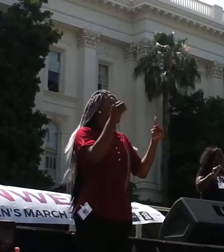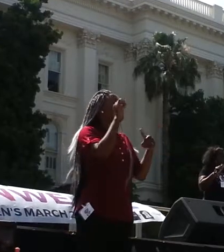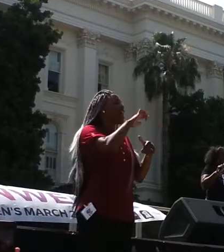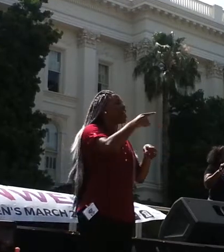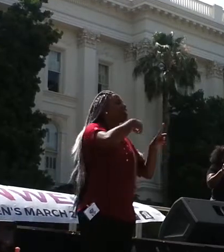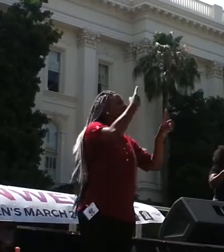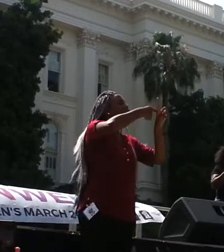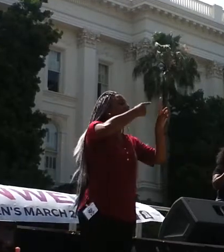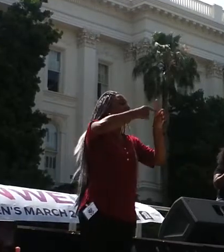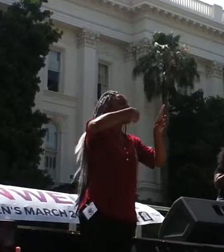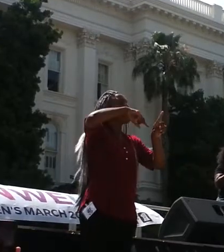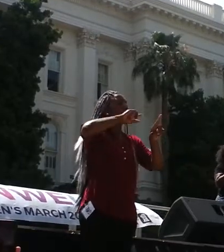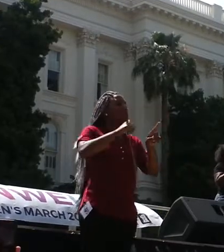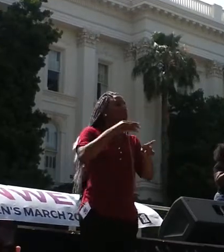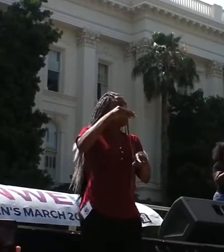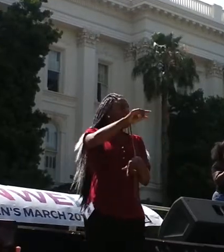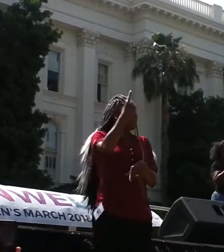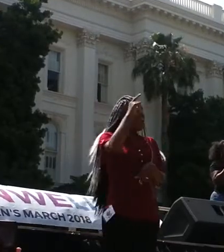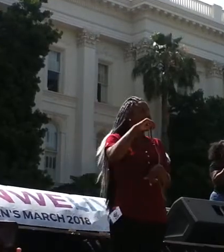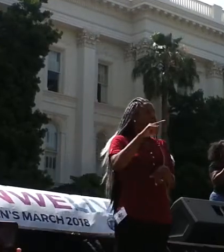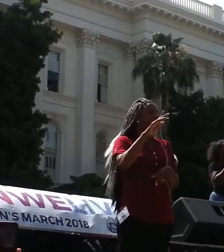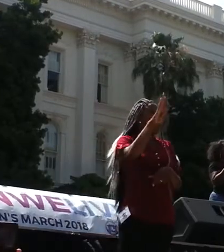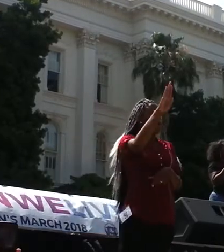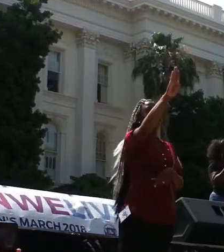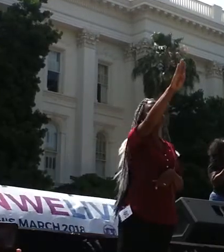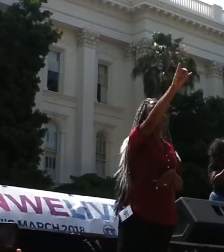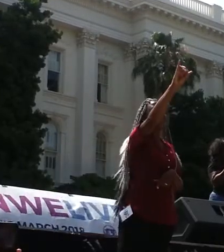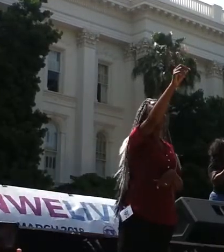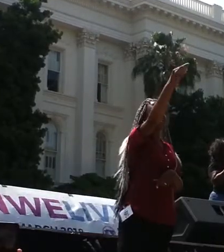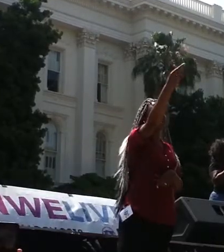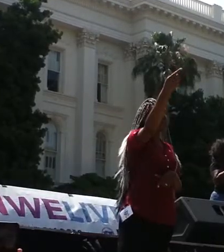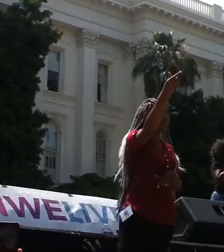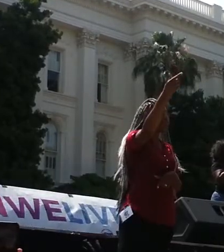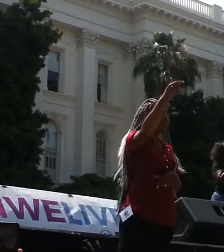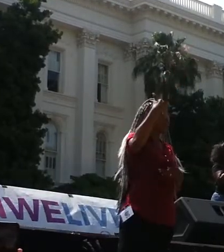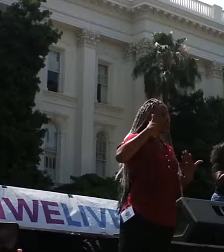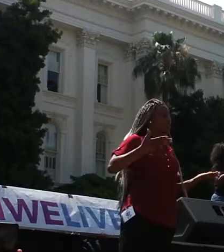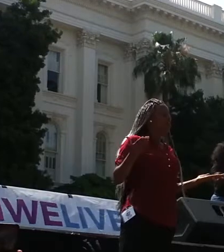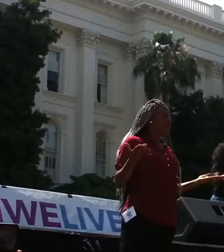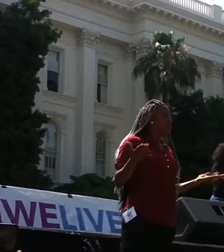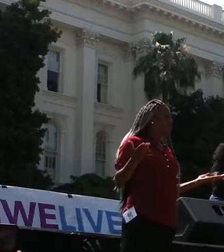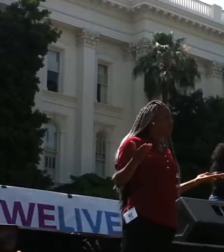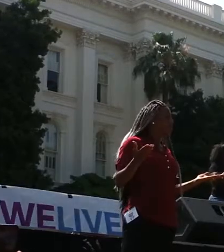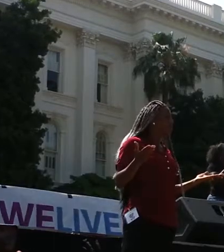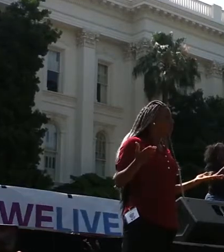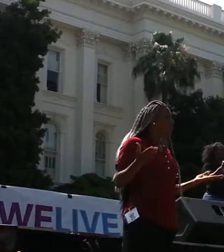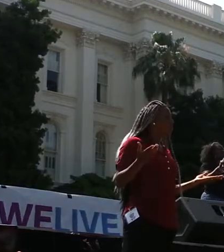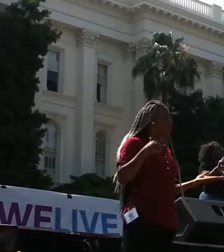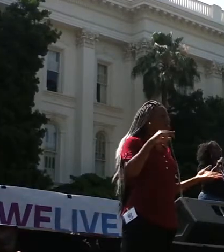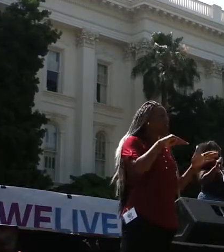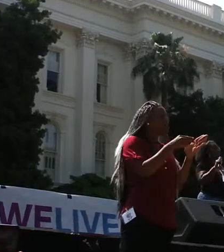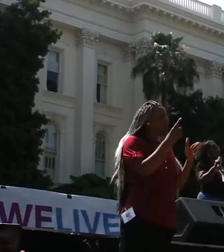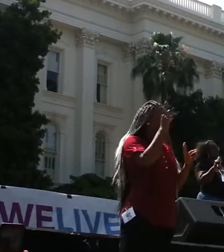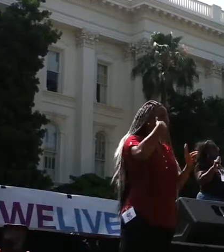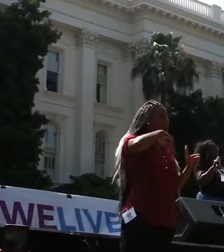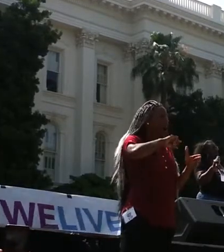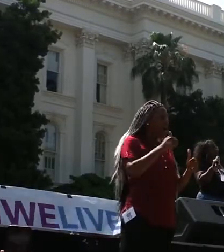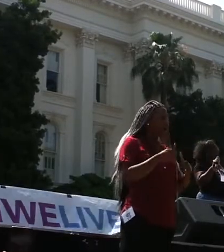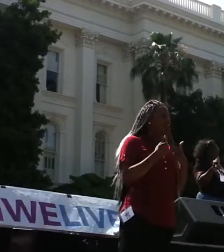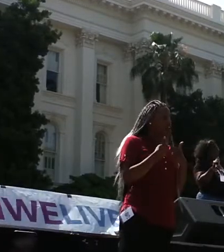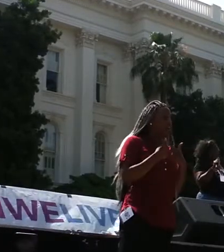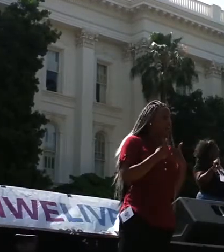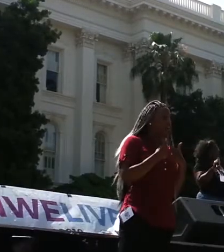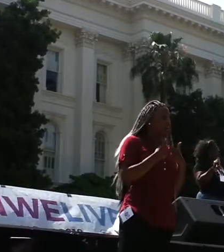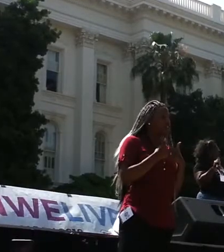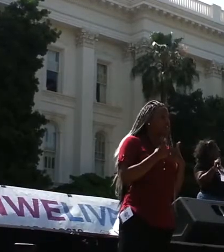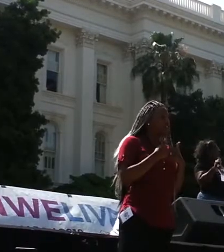rent we pay for being. That's what I do. It is the very purpose of our lives in